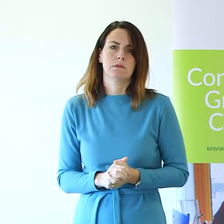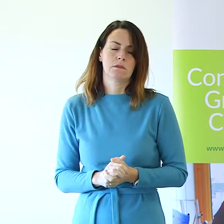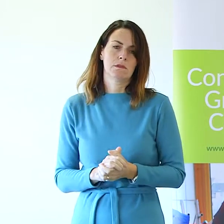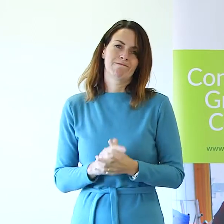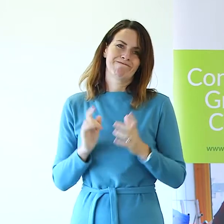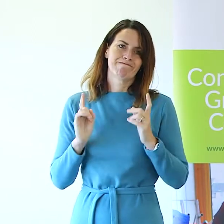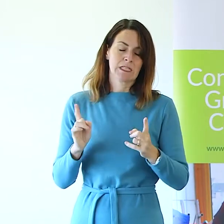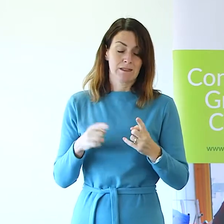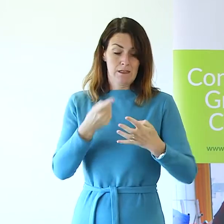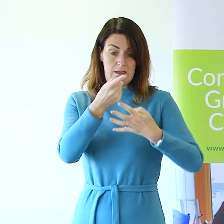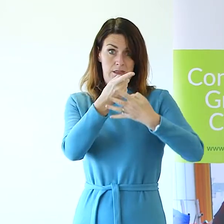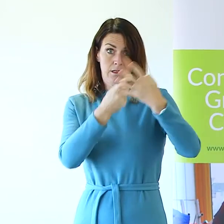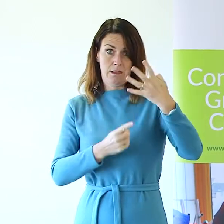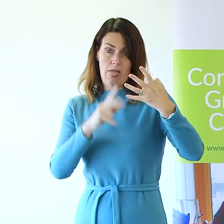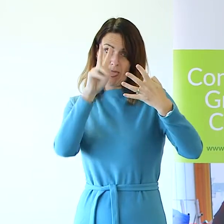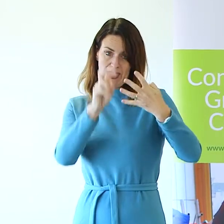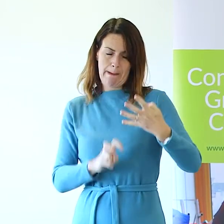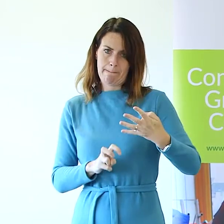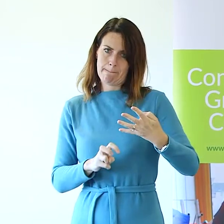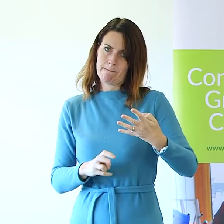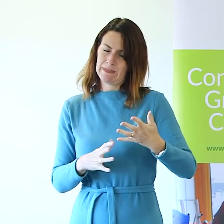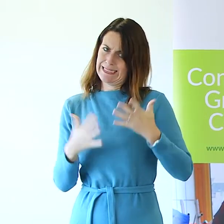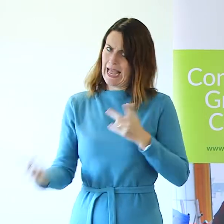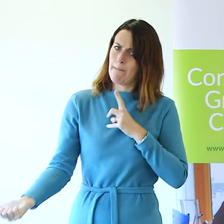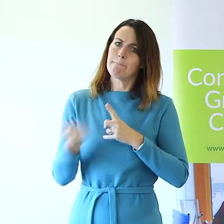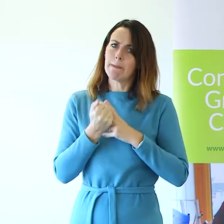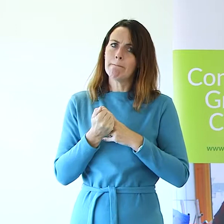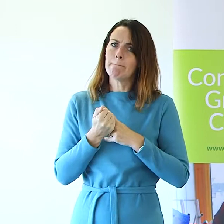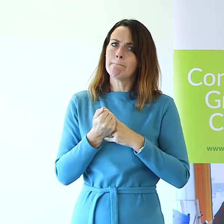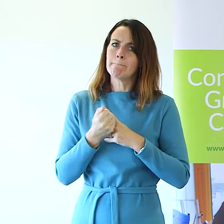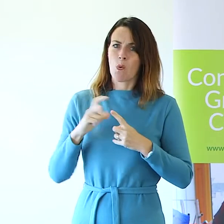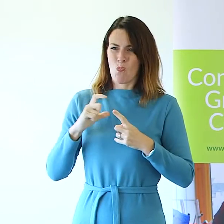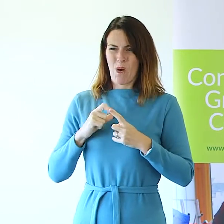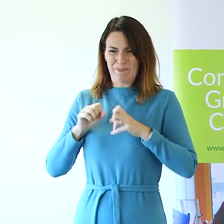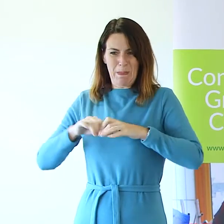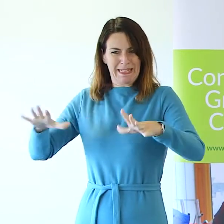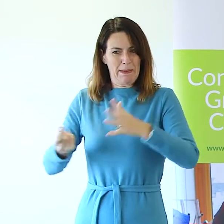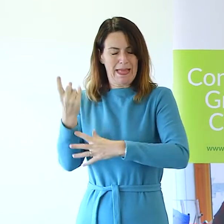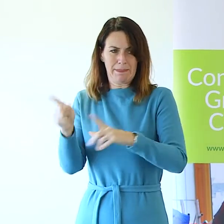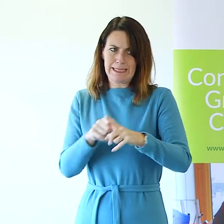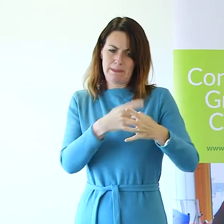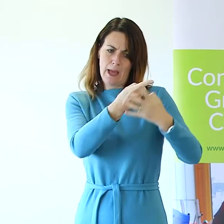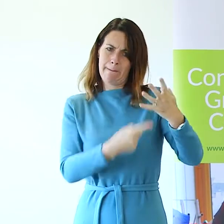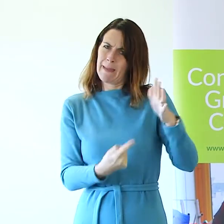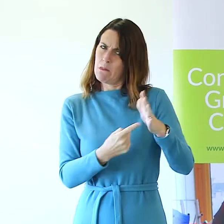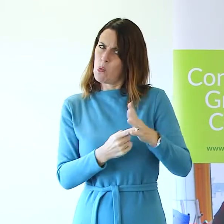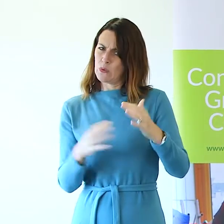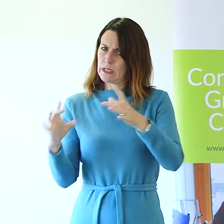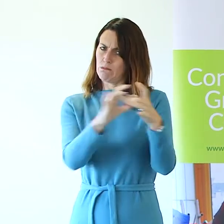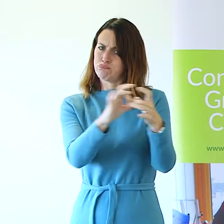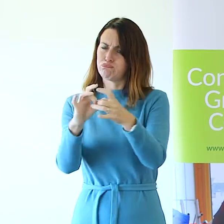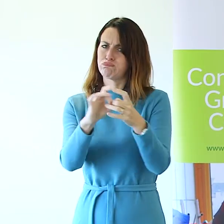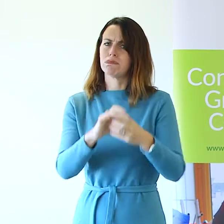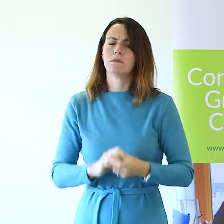these themes really resonate still now while we're in this pandemic. So the